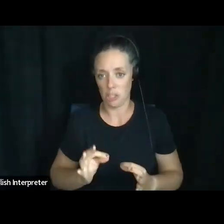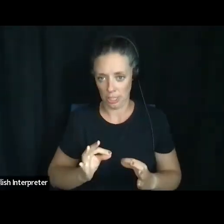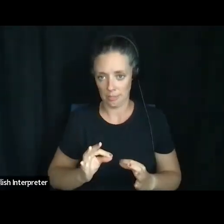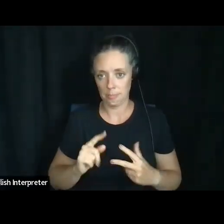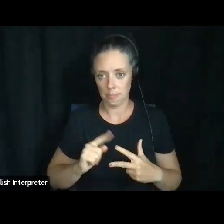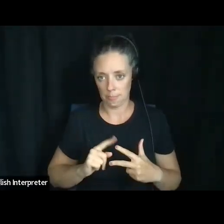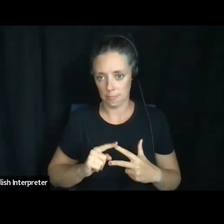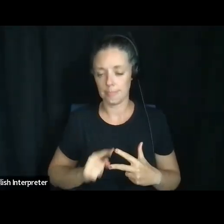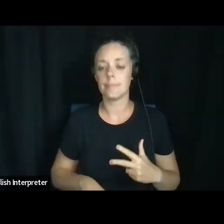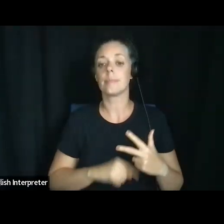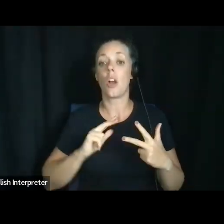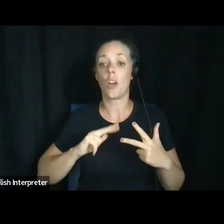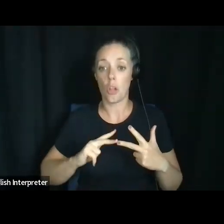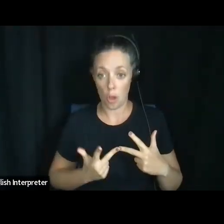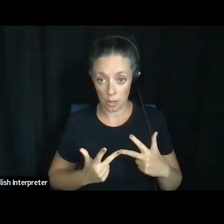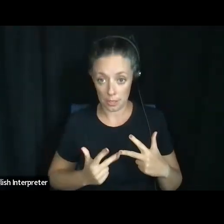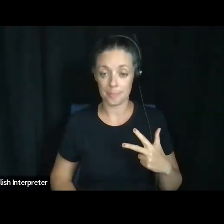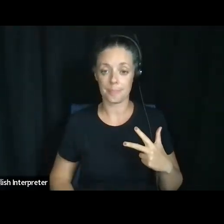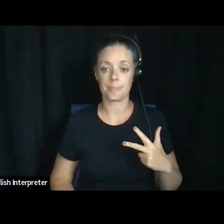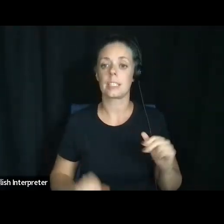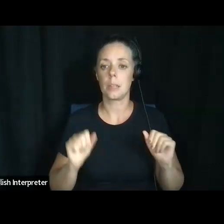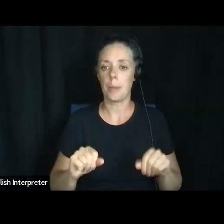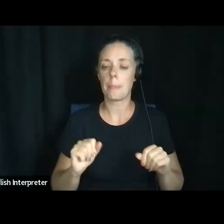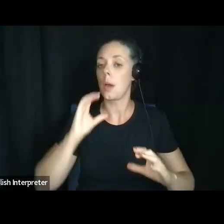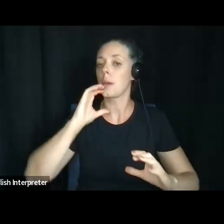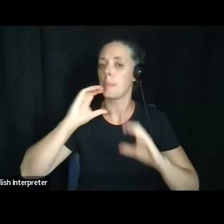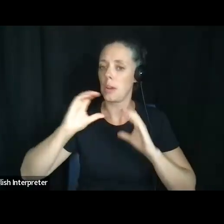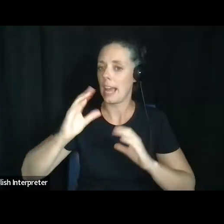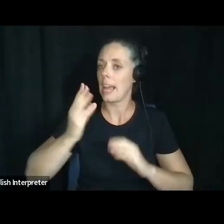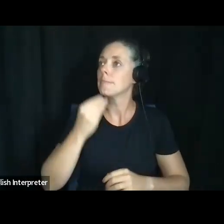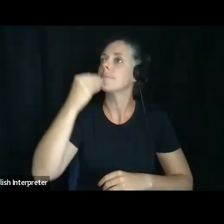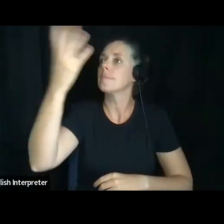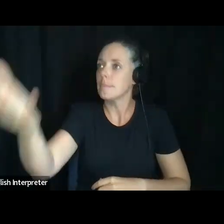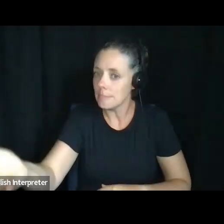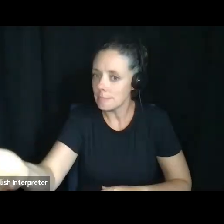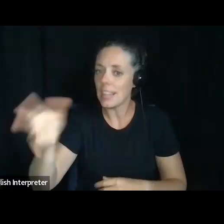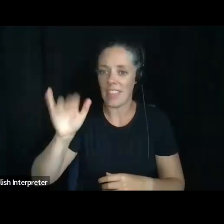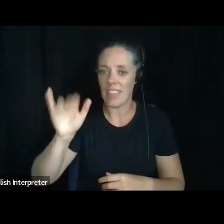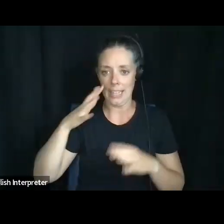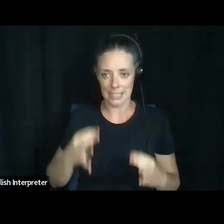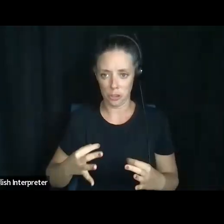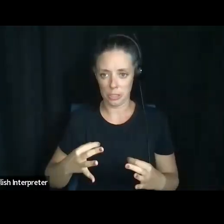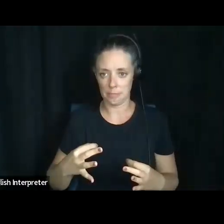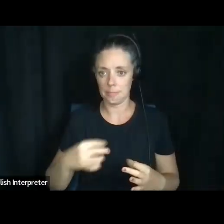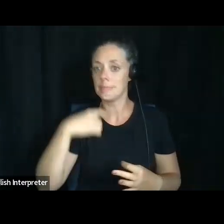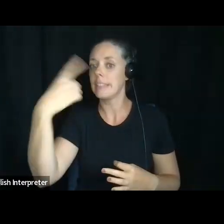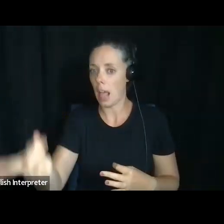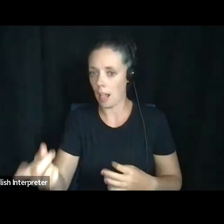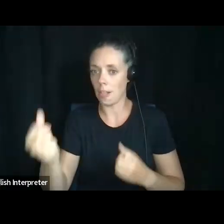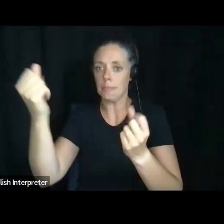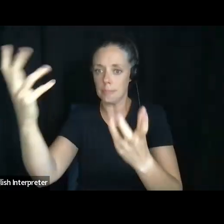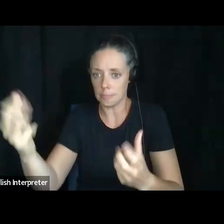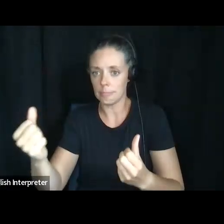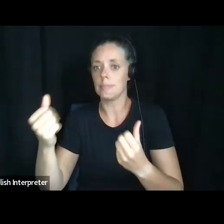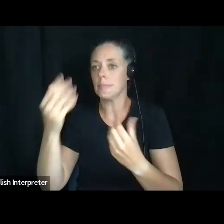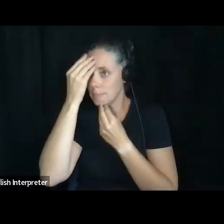And then the third thing is be able to communicate that decision. And much like the first, um, um,